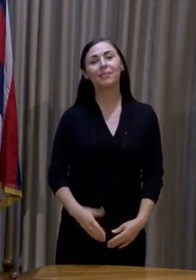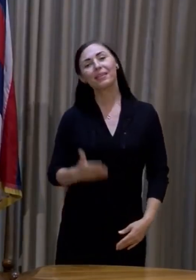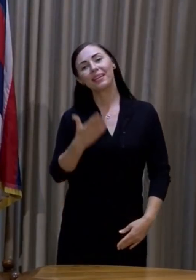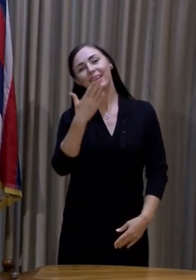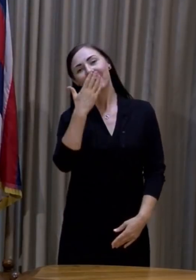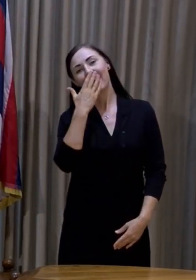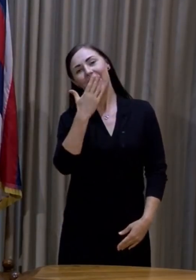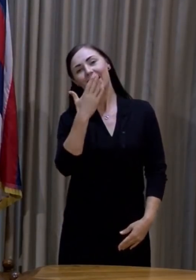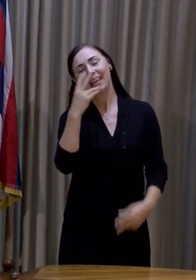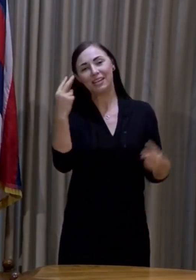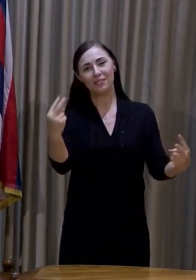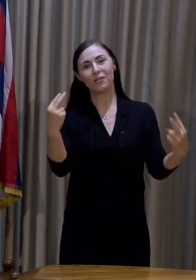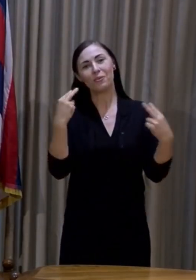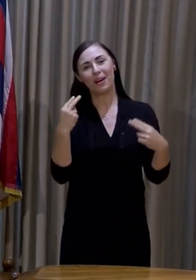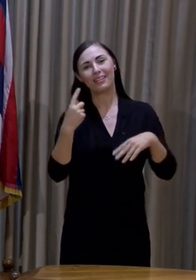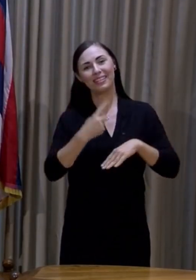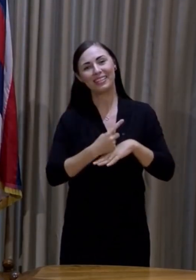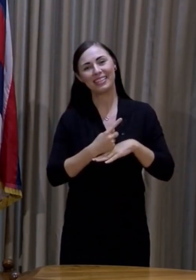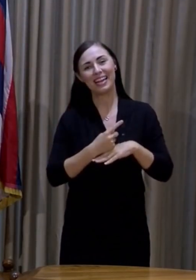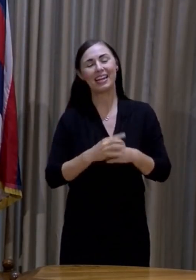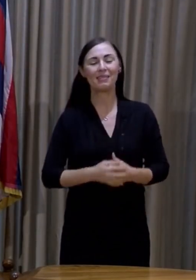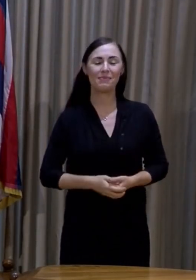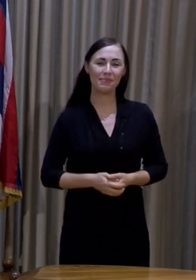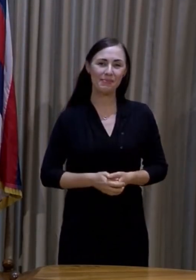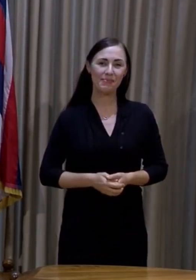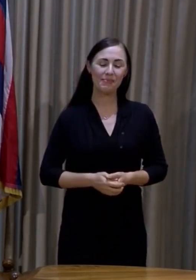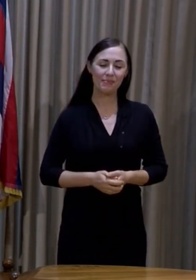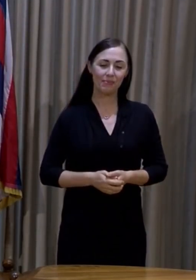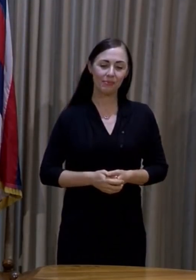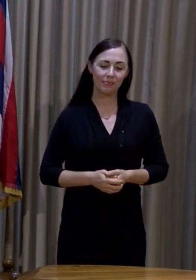Thank you very much for joining us here this afternoon.